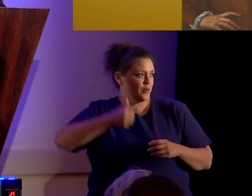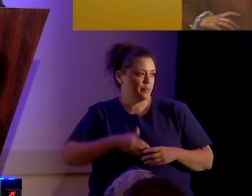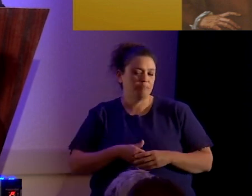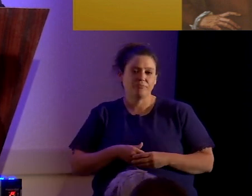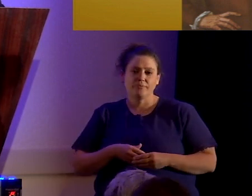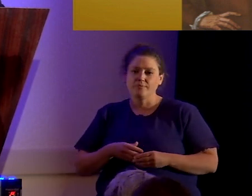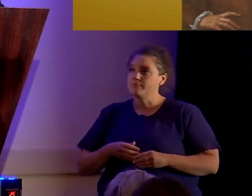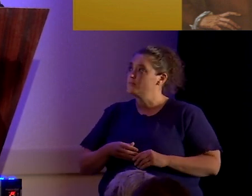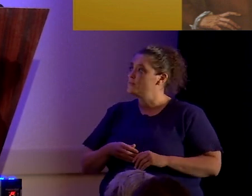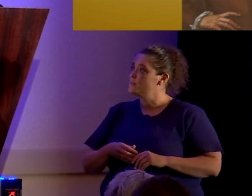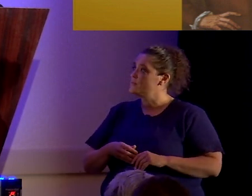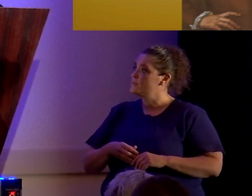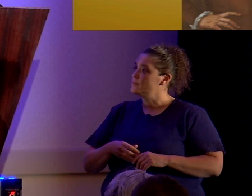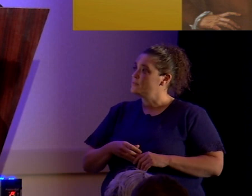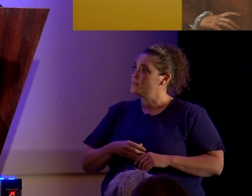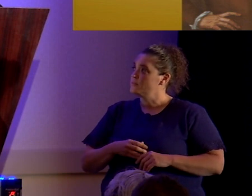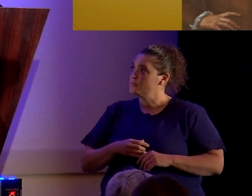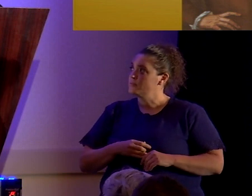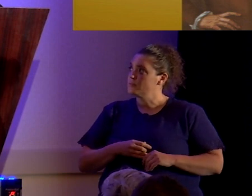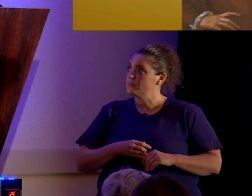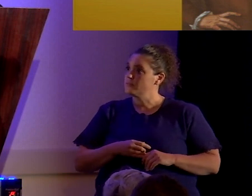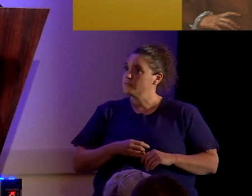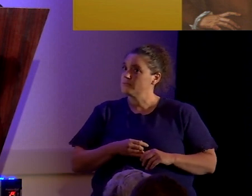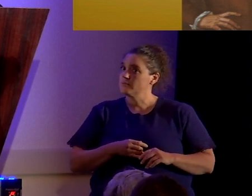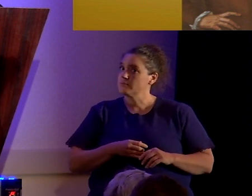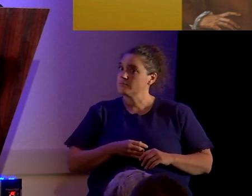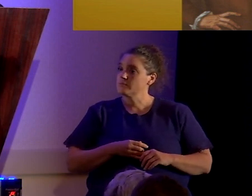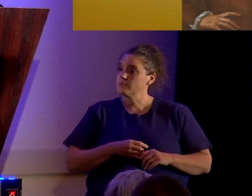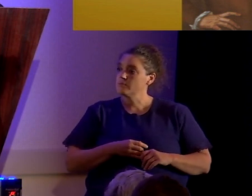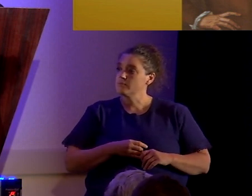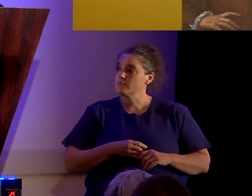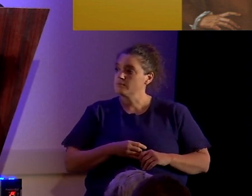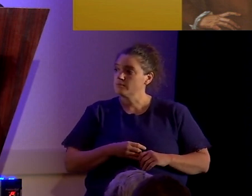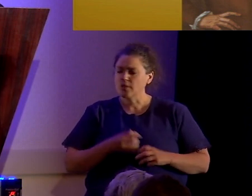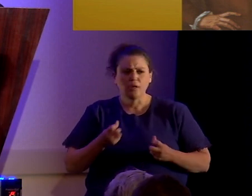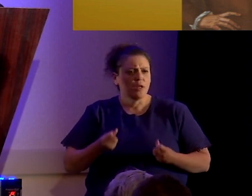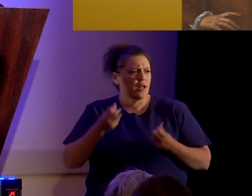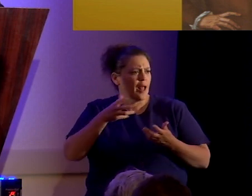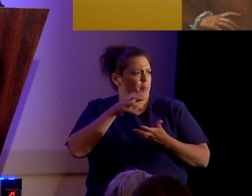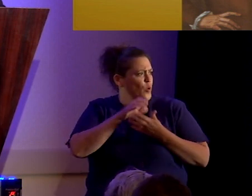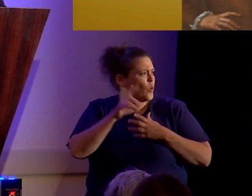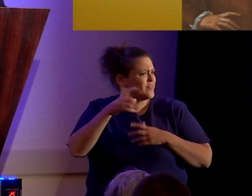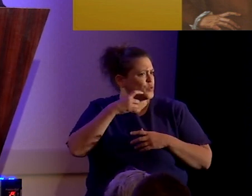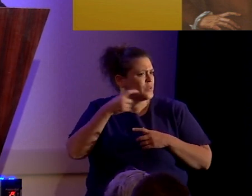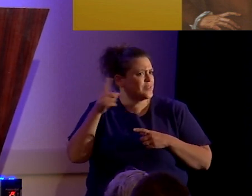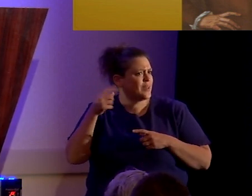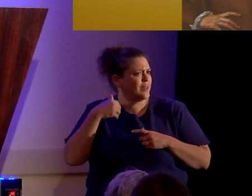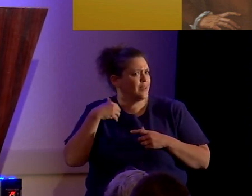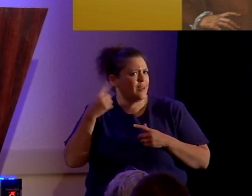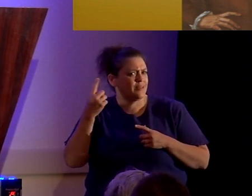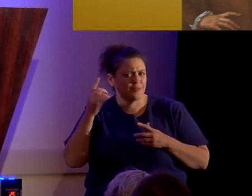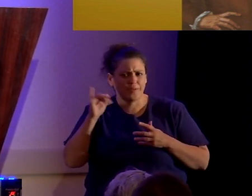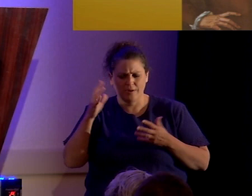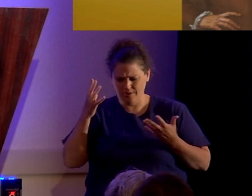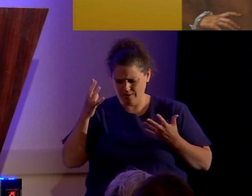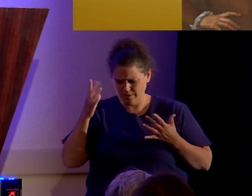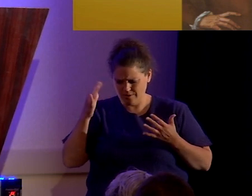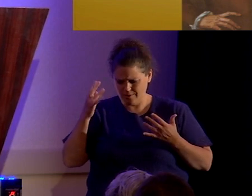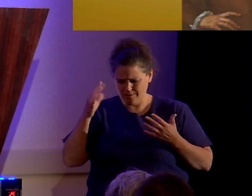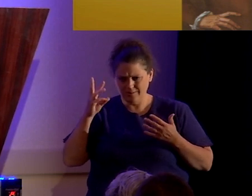Um, uh, he, um, was, uh, how many wives did we say he had? Somebody, I think,